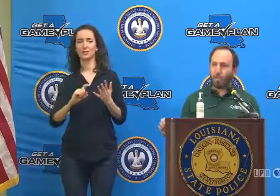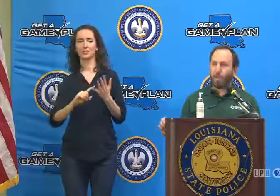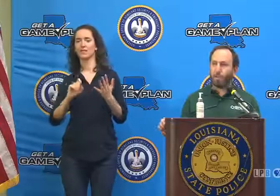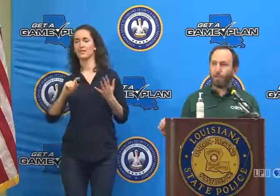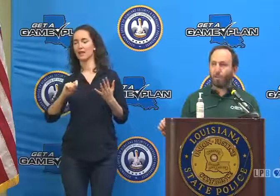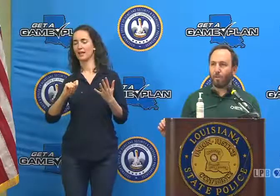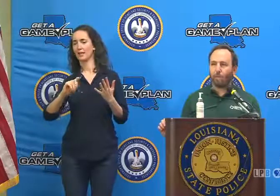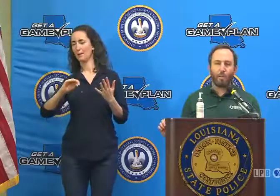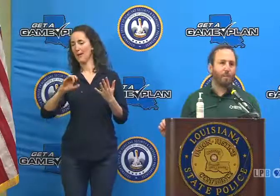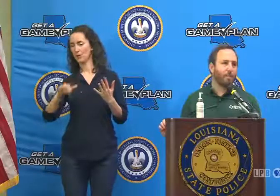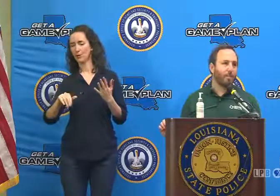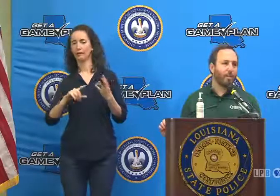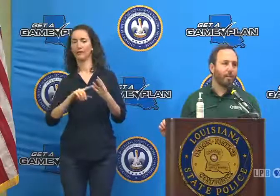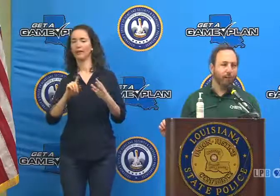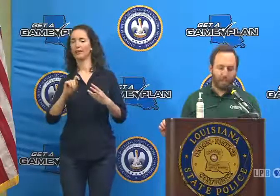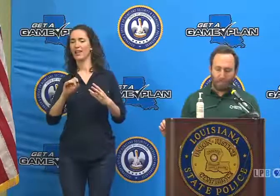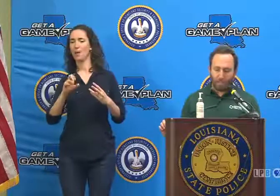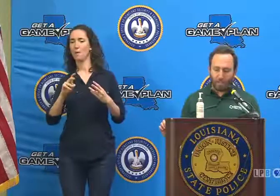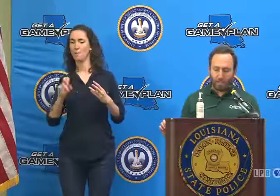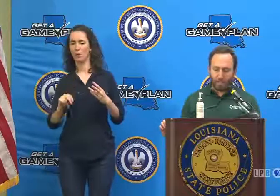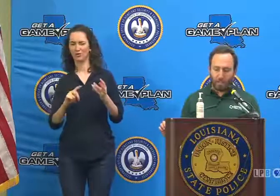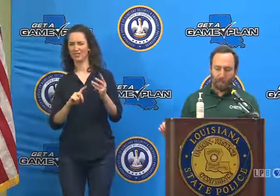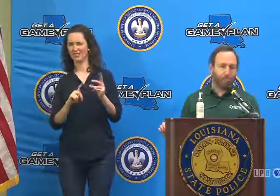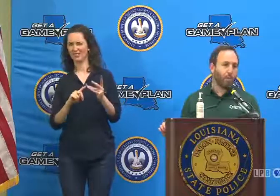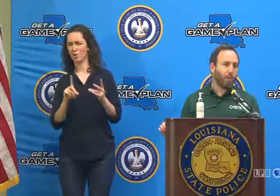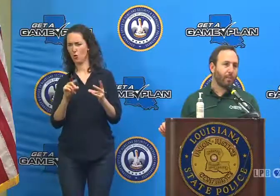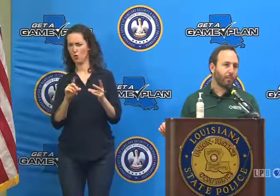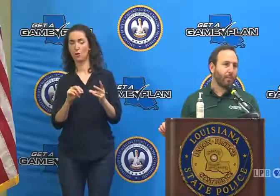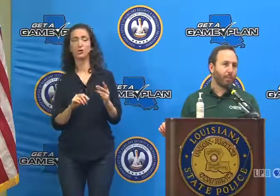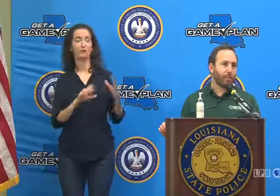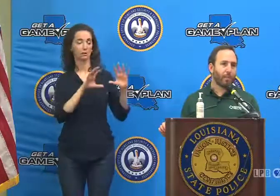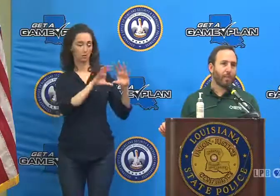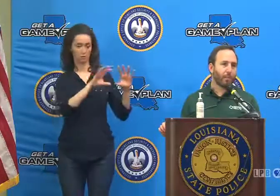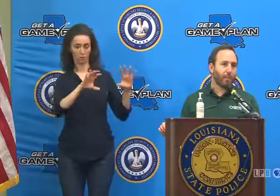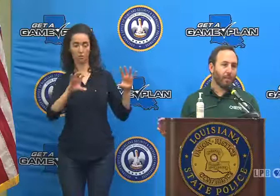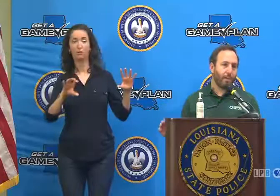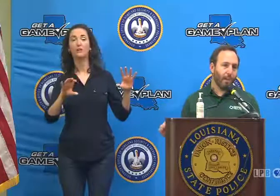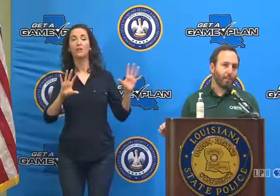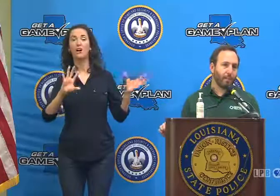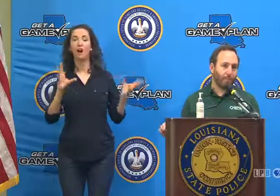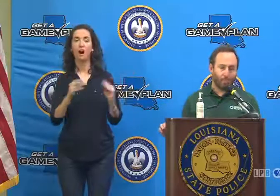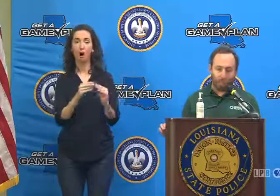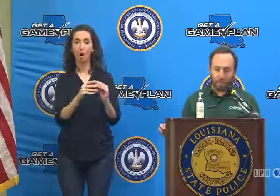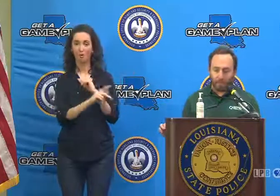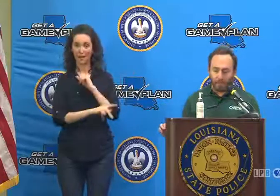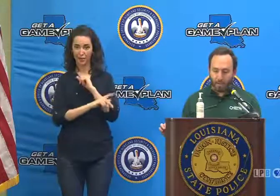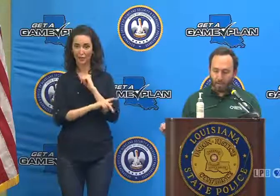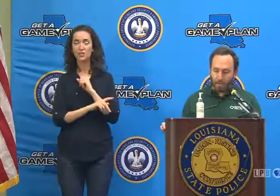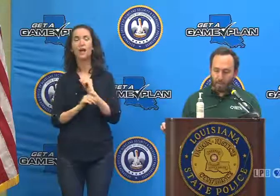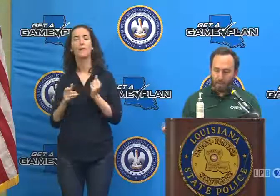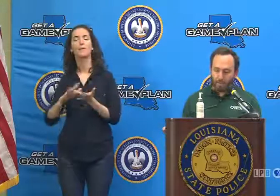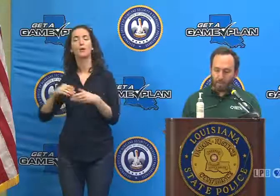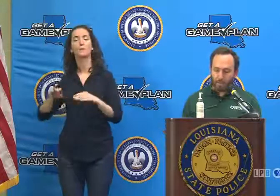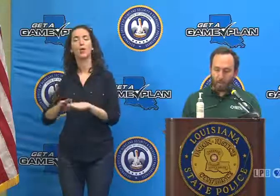I'll tell you, in those seven parishes, there are currently 26 pharmacies open as of this morning.